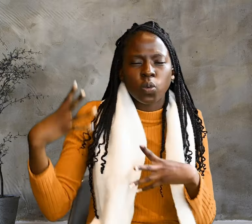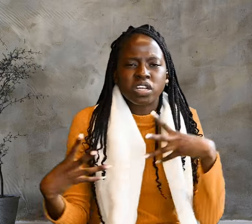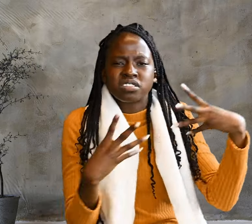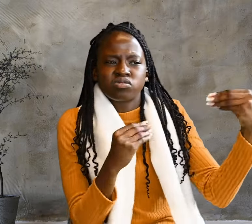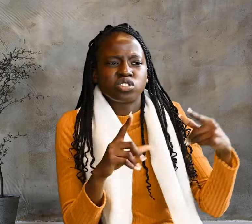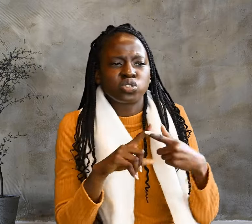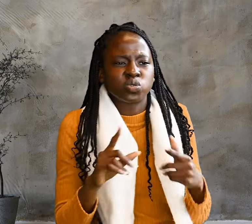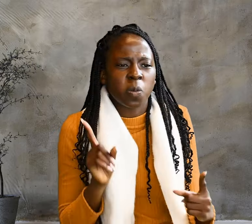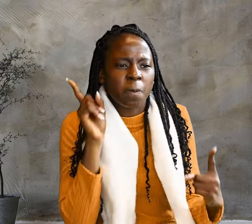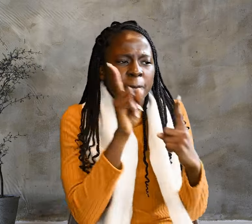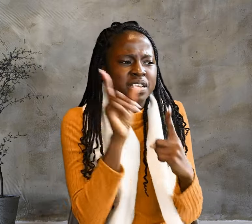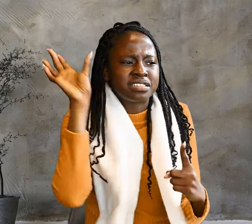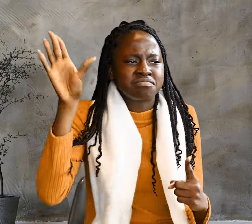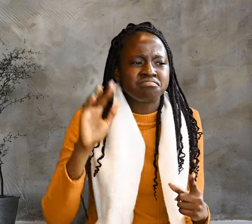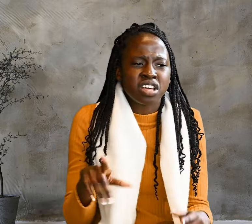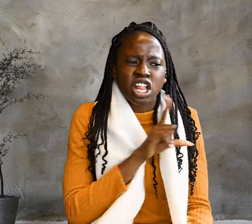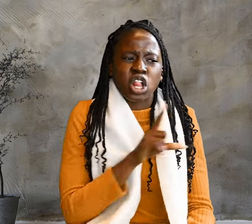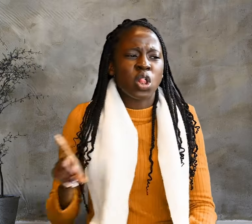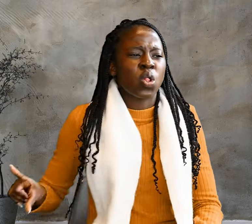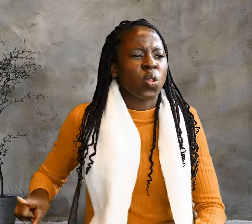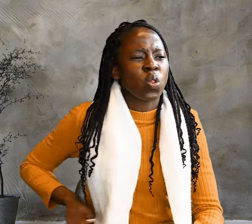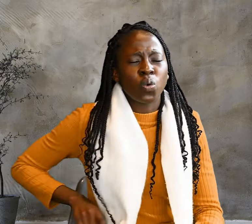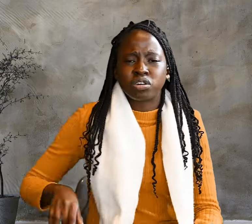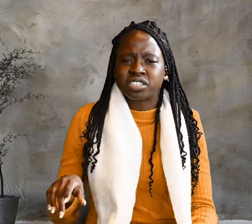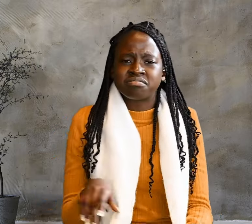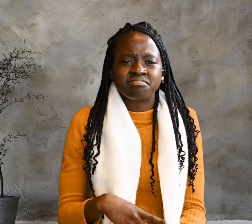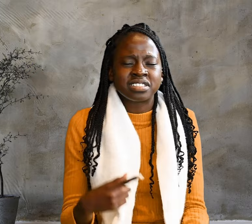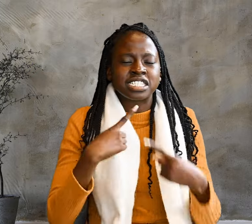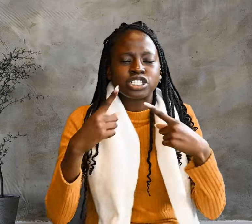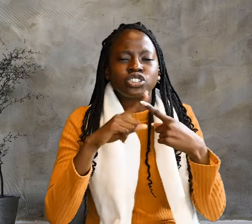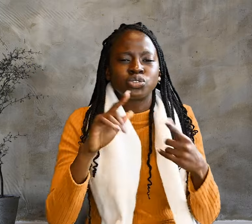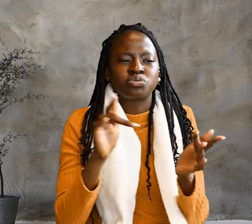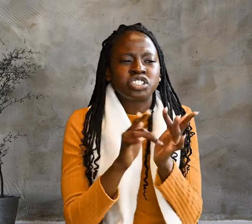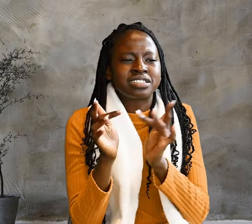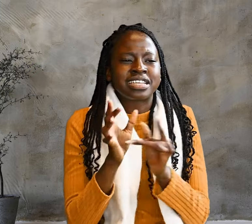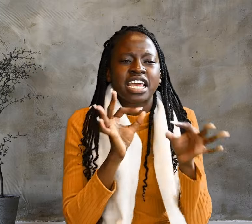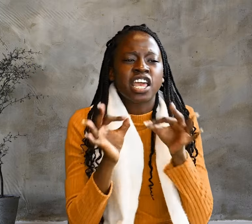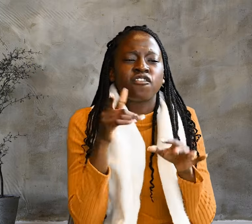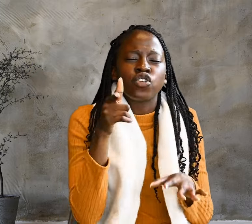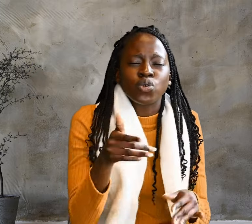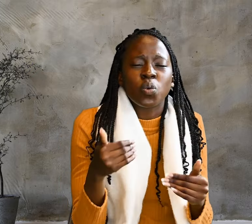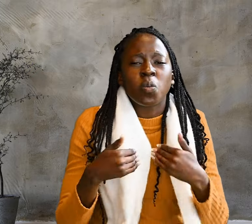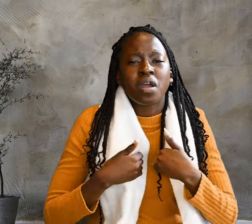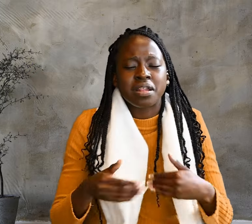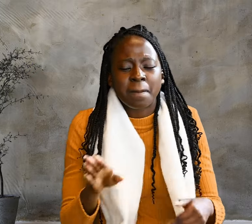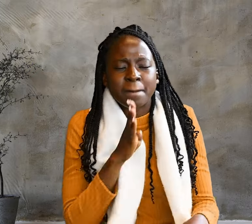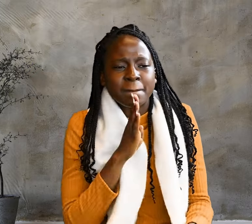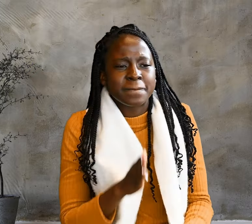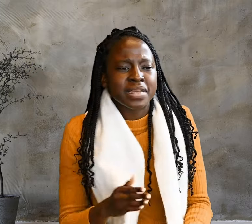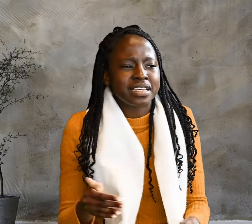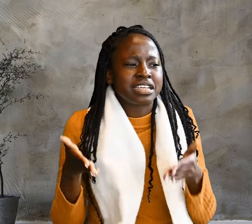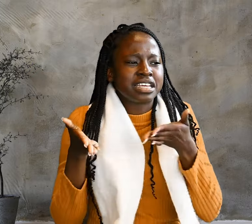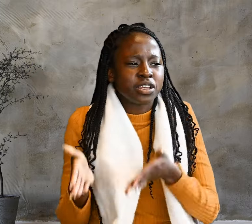Lord, Martha said to Jesus, if you had been here, my brother would not have died.